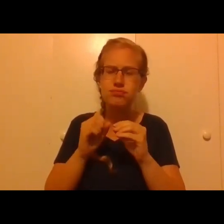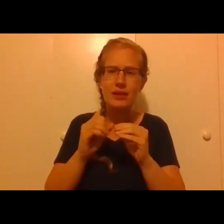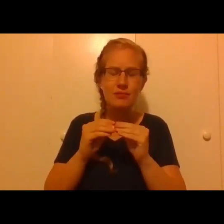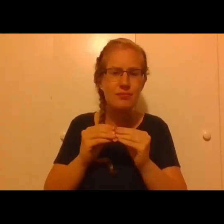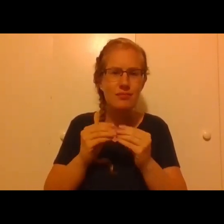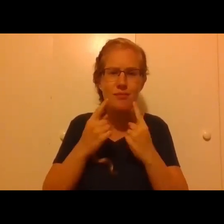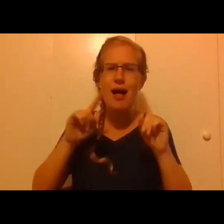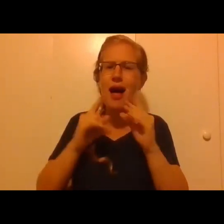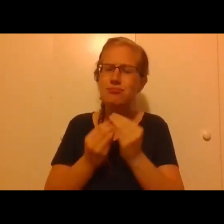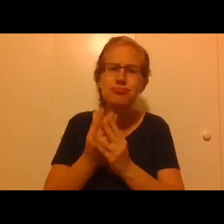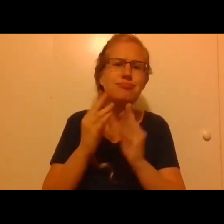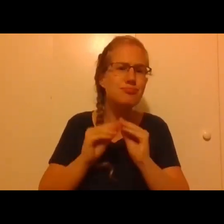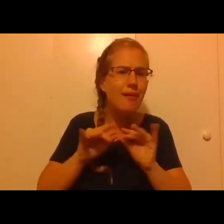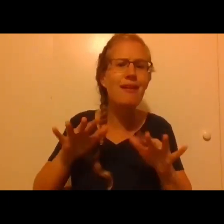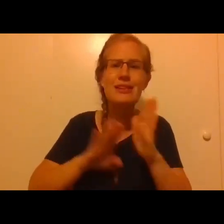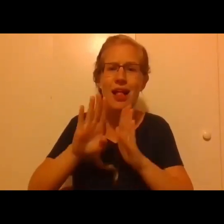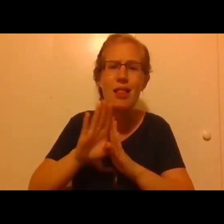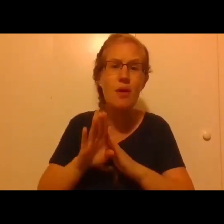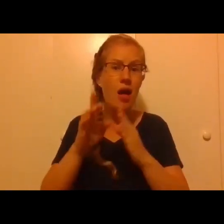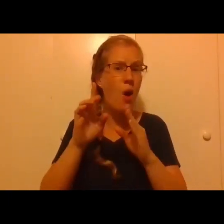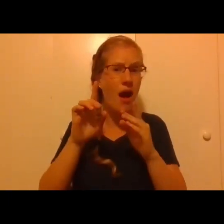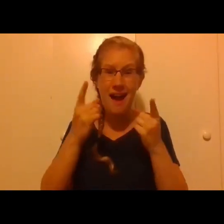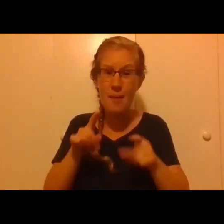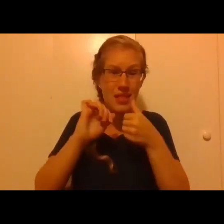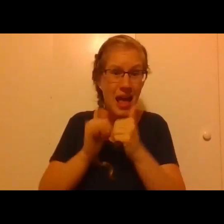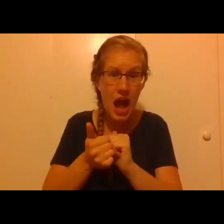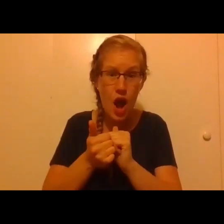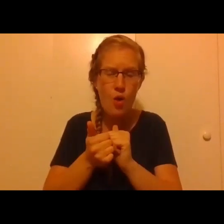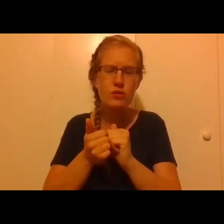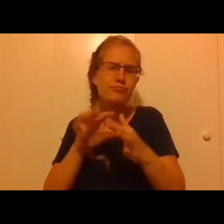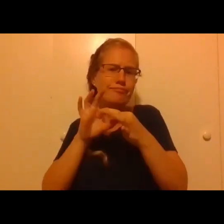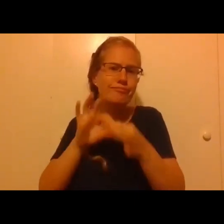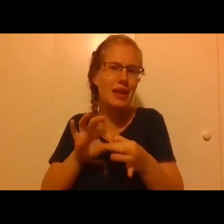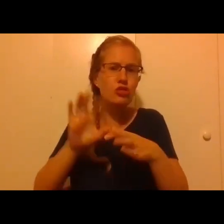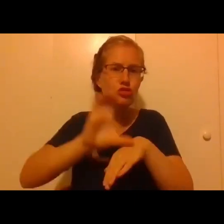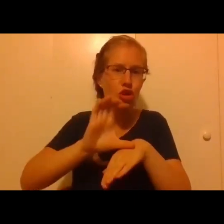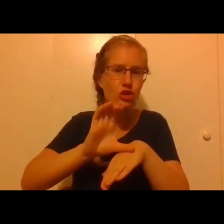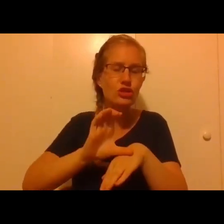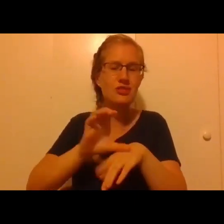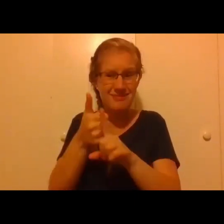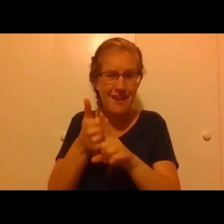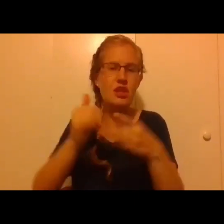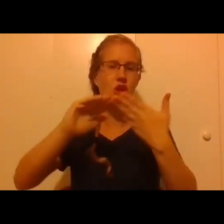through a committed and responsible participation in and belonging to the church as a community of faith.